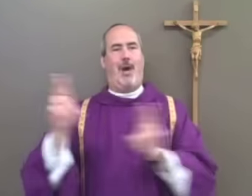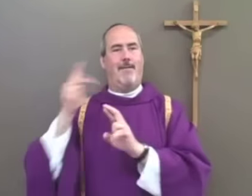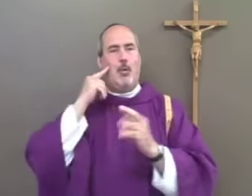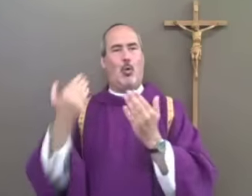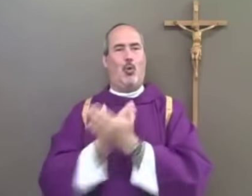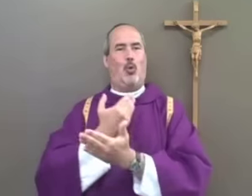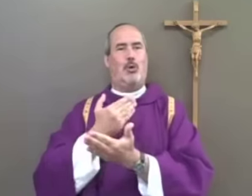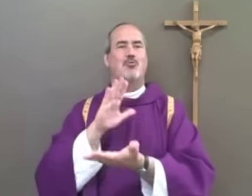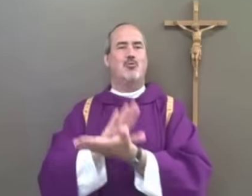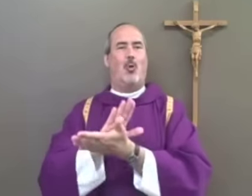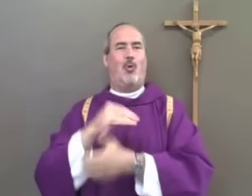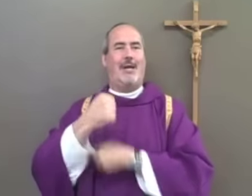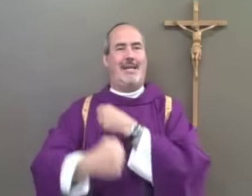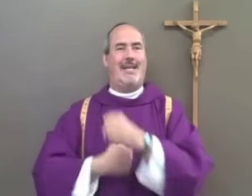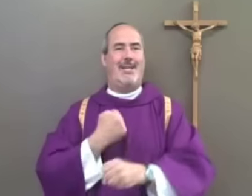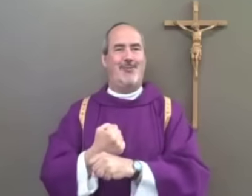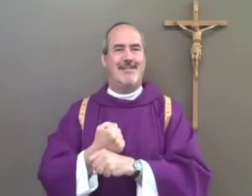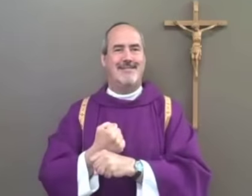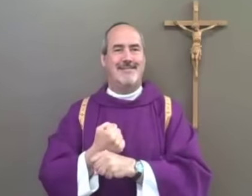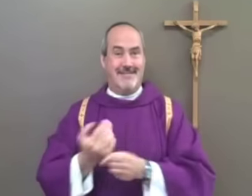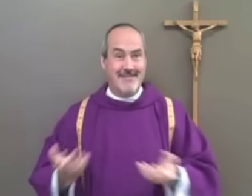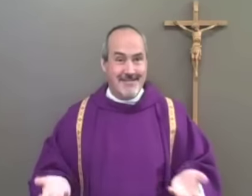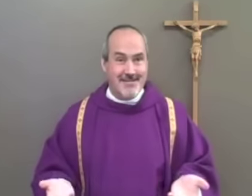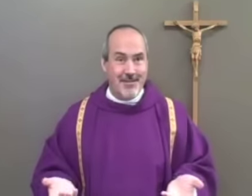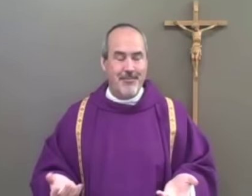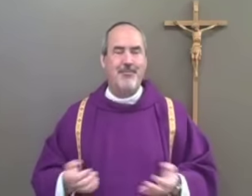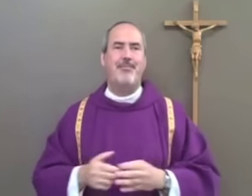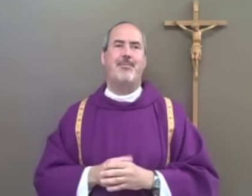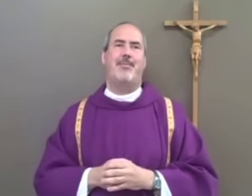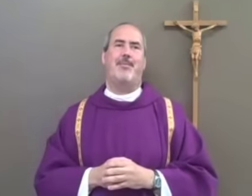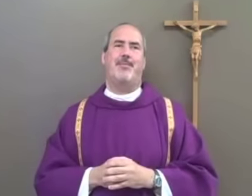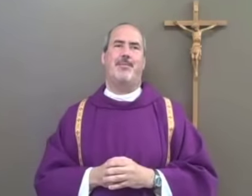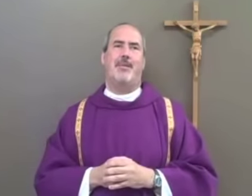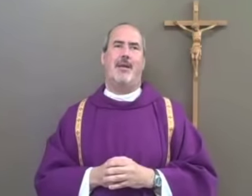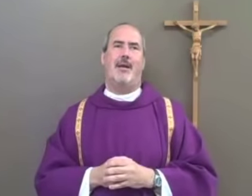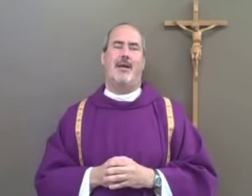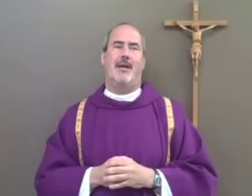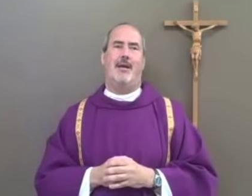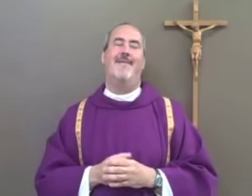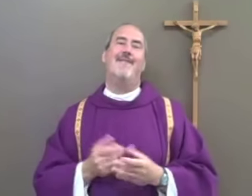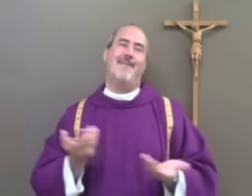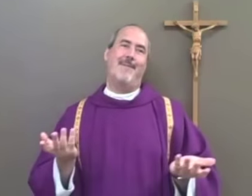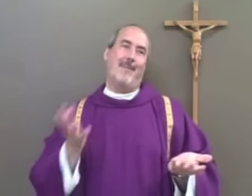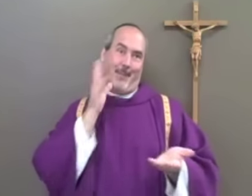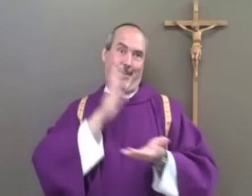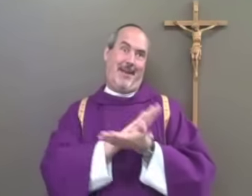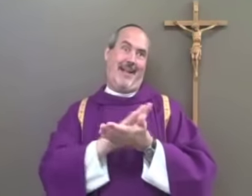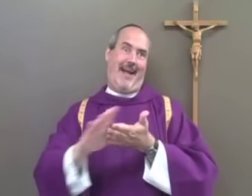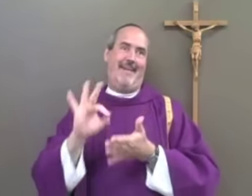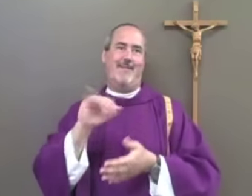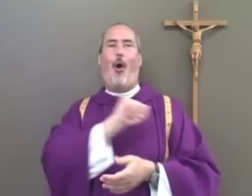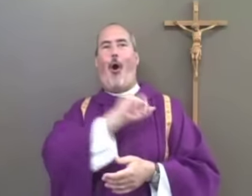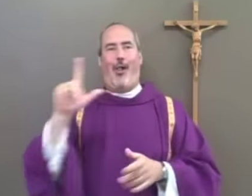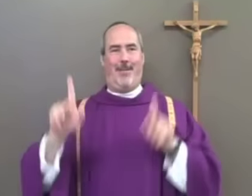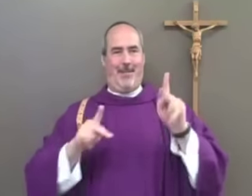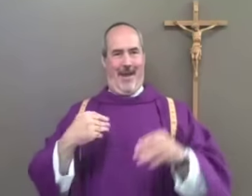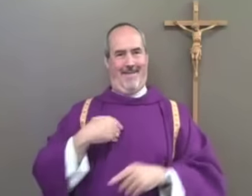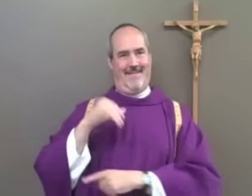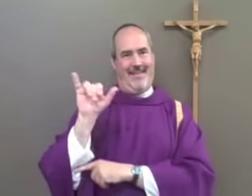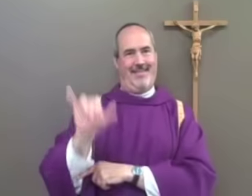And when I'm done with my retreat, I am refreshed and renewed and ready to start a new school year. It would be